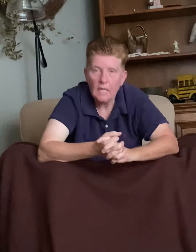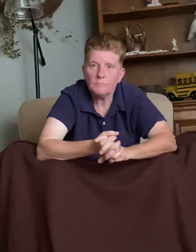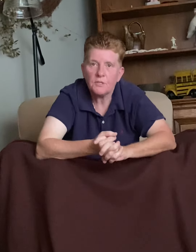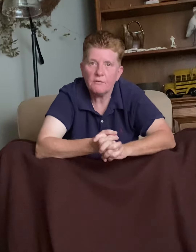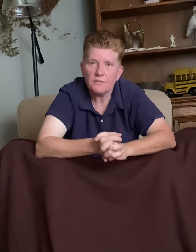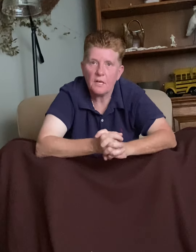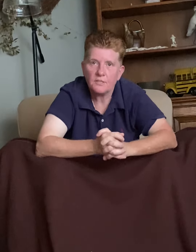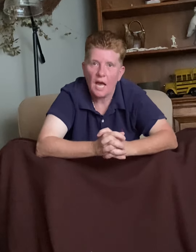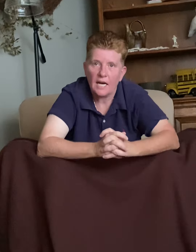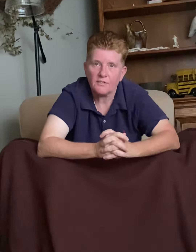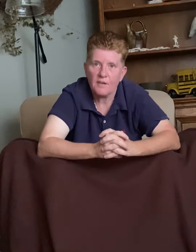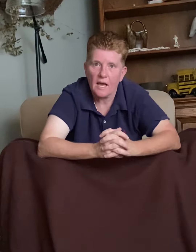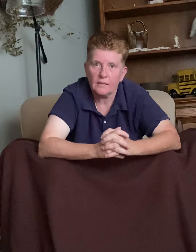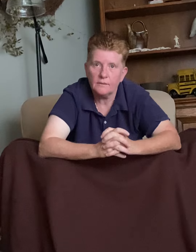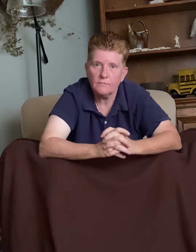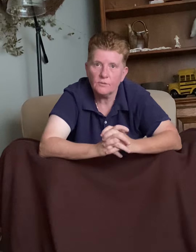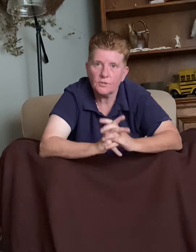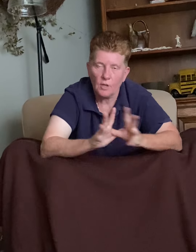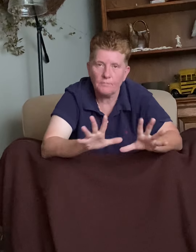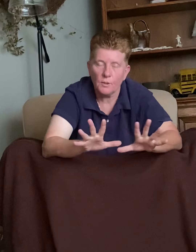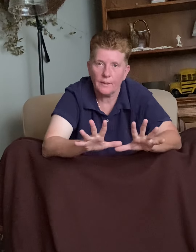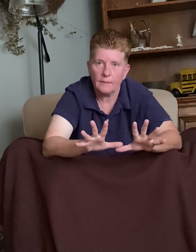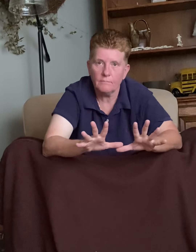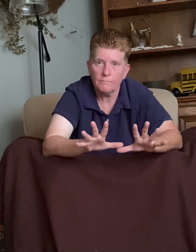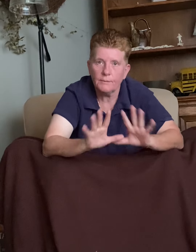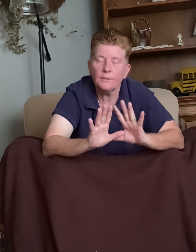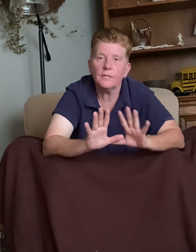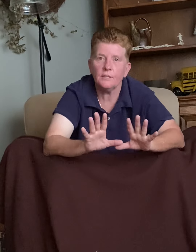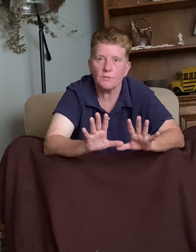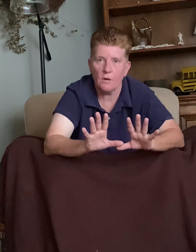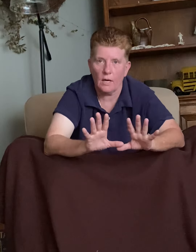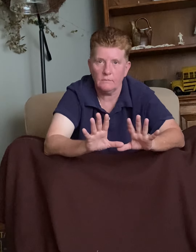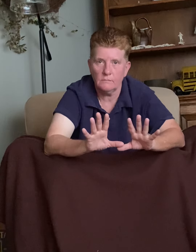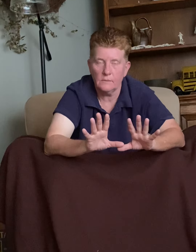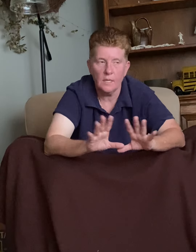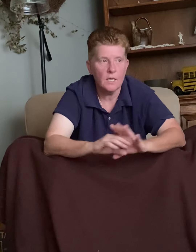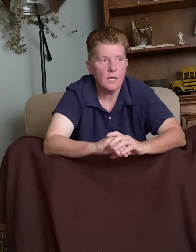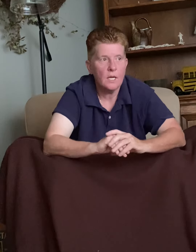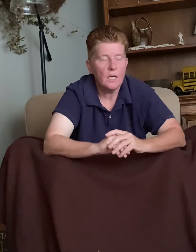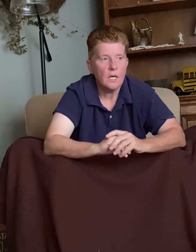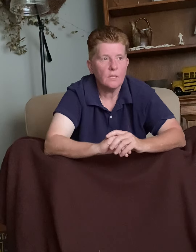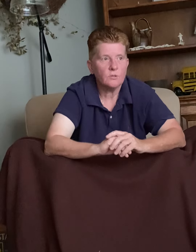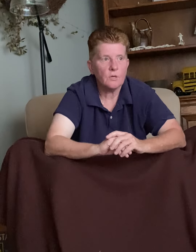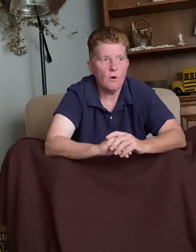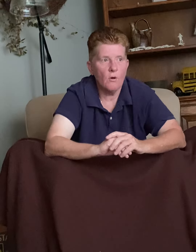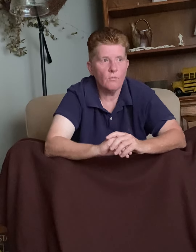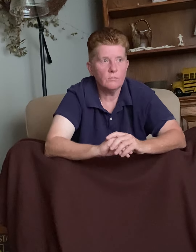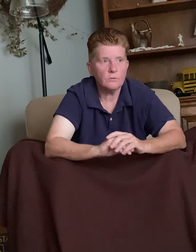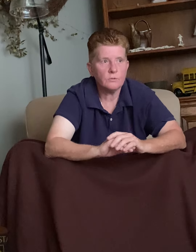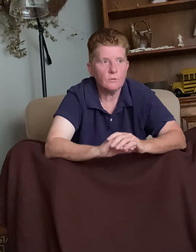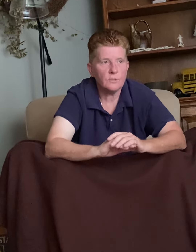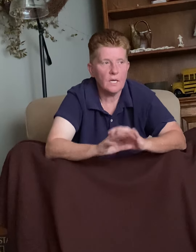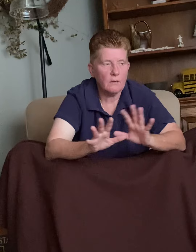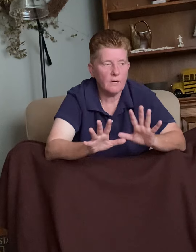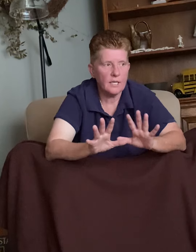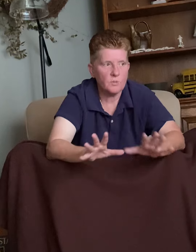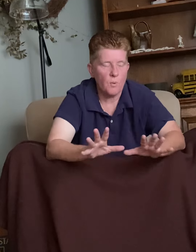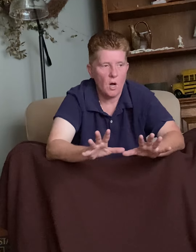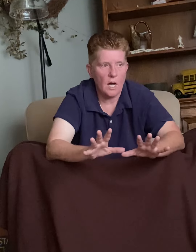I'm serious as a heart attack. Stop doing it. Please, God. So, Susanna has bought